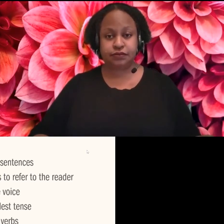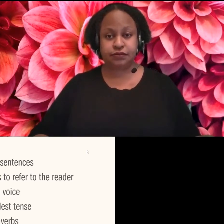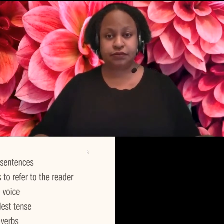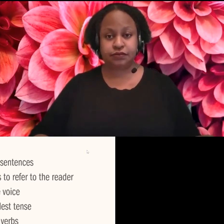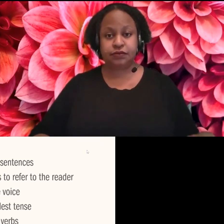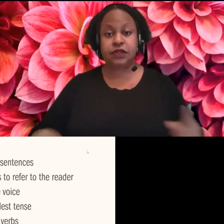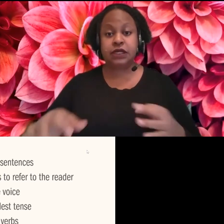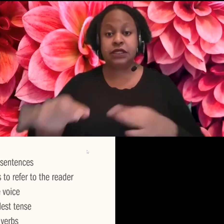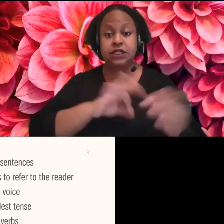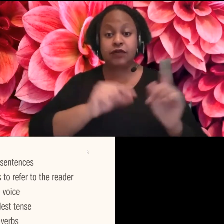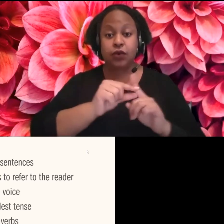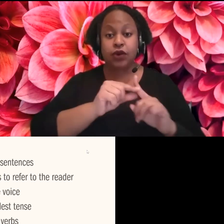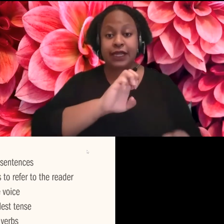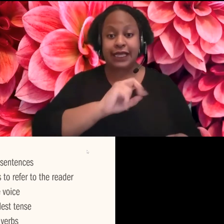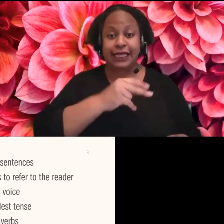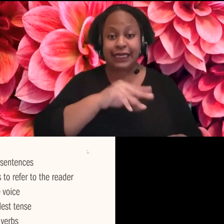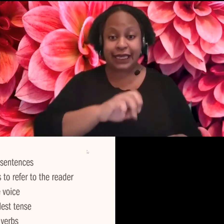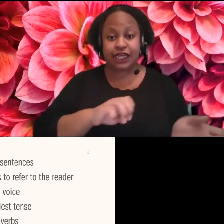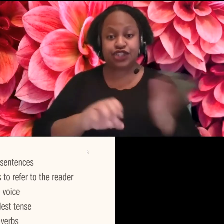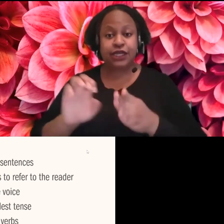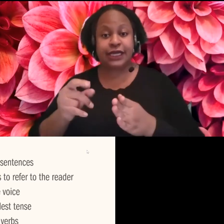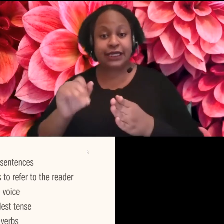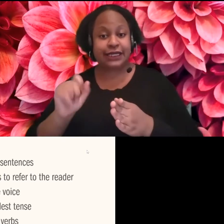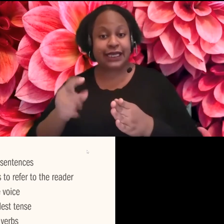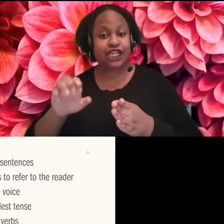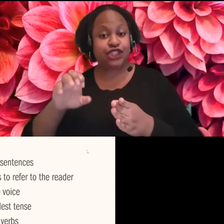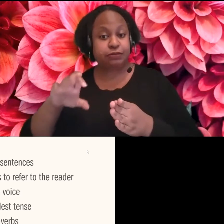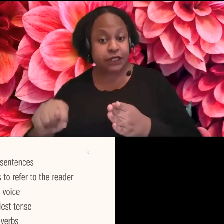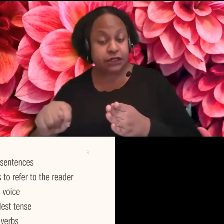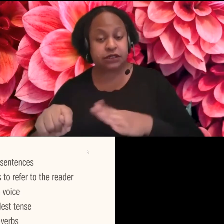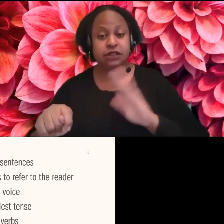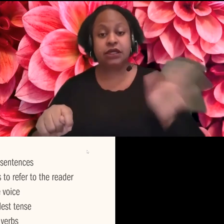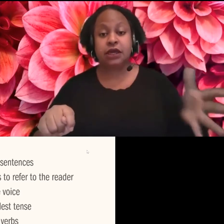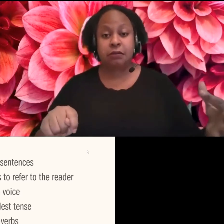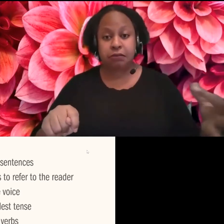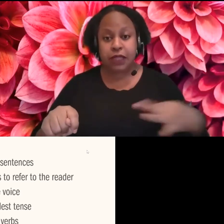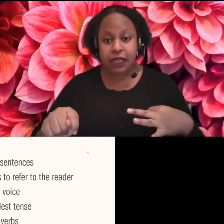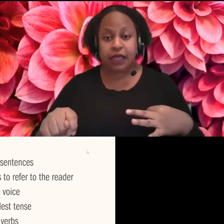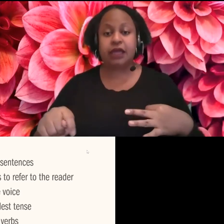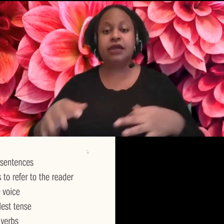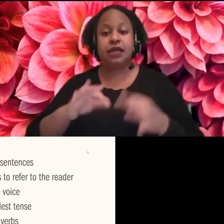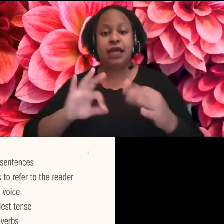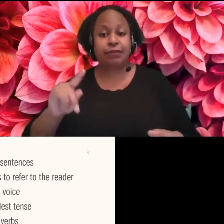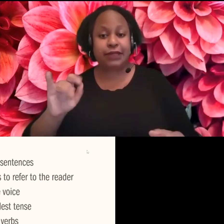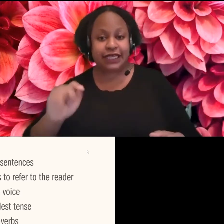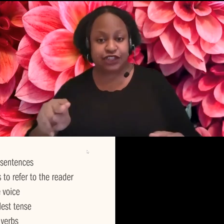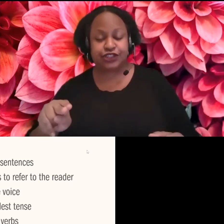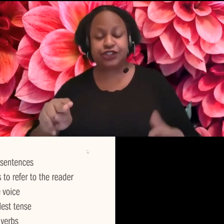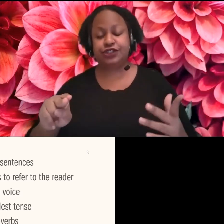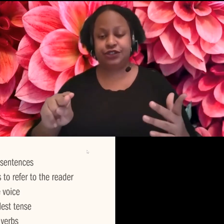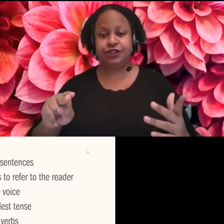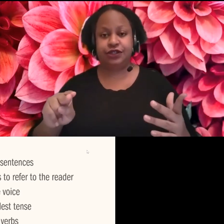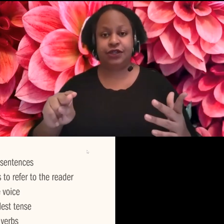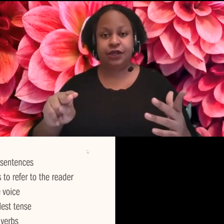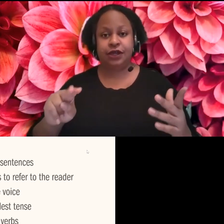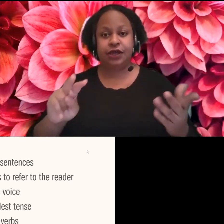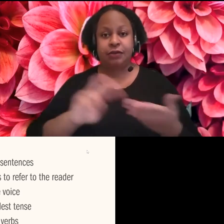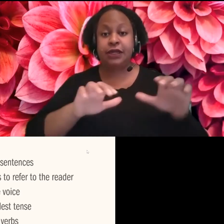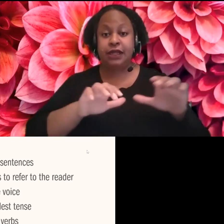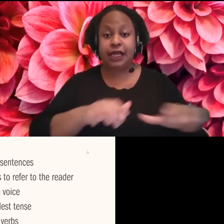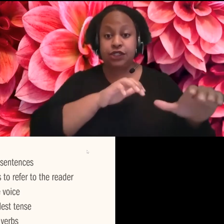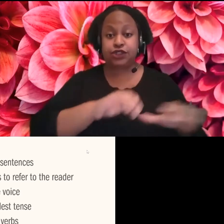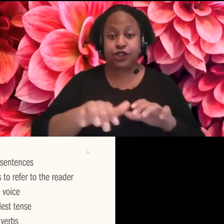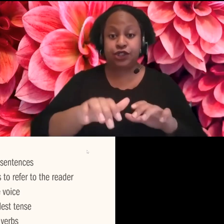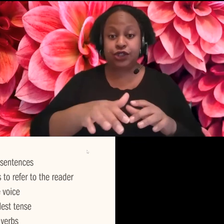of apply it's application. So you add things like meant and shun, um, to the end or you link it with things